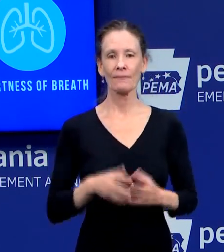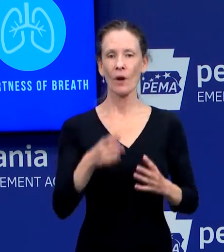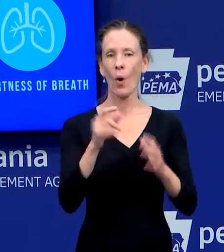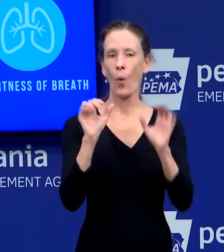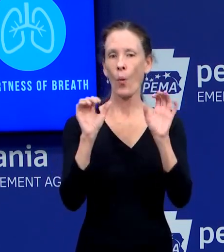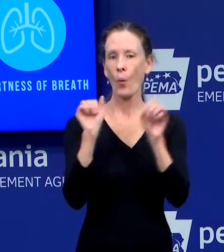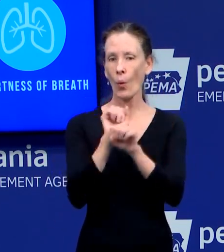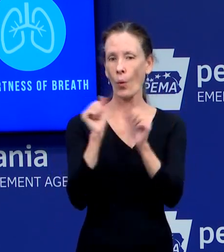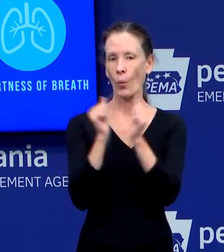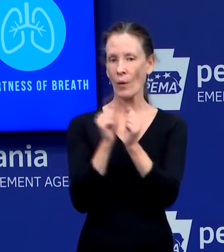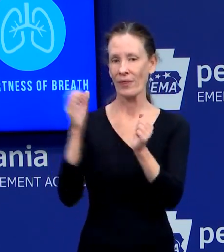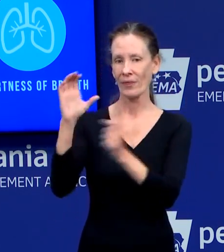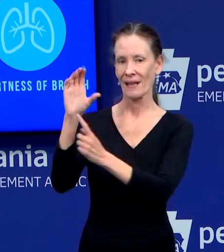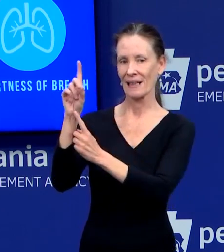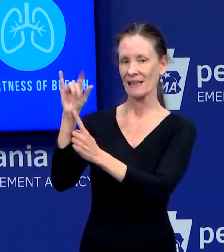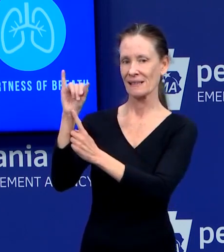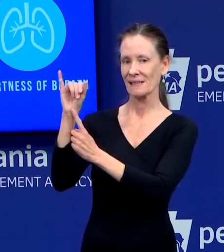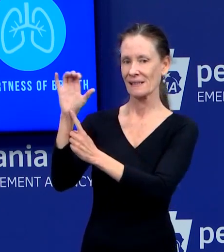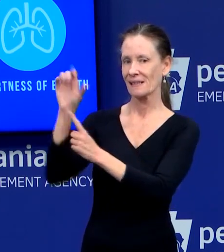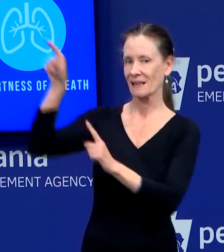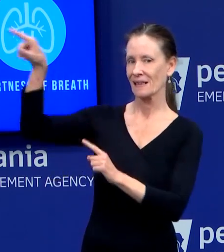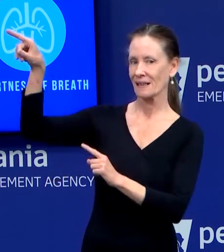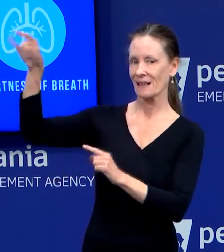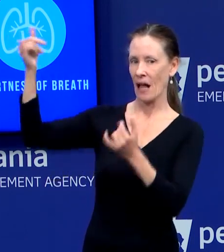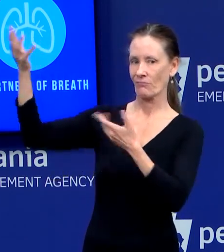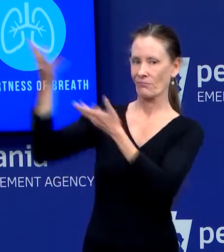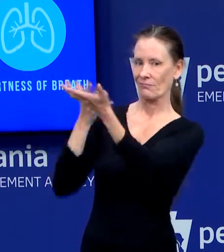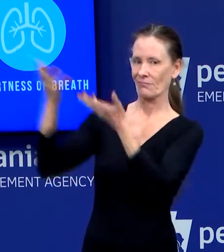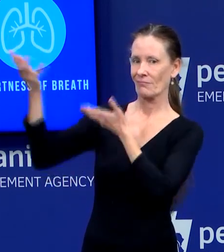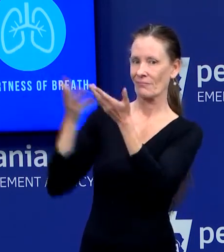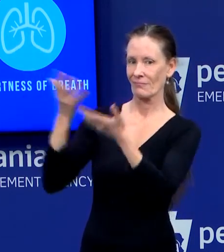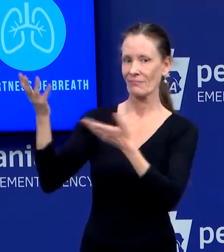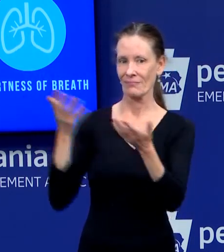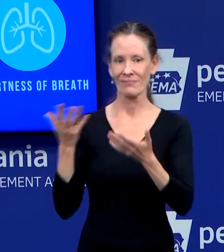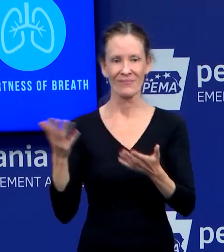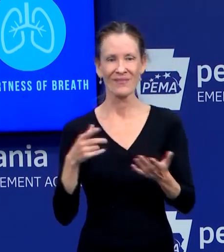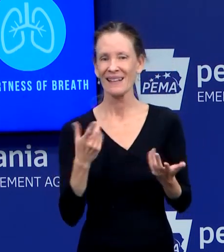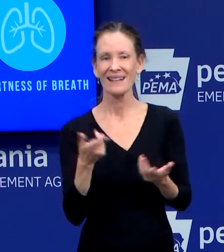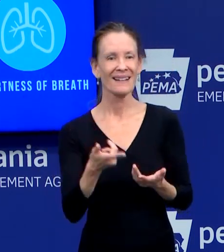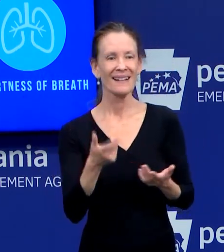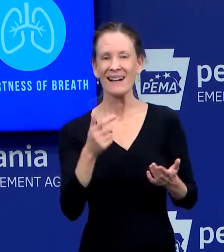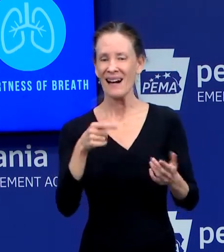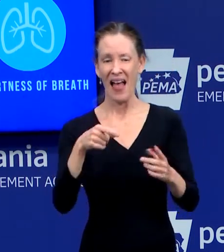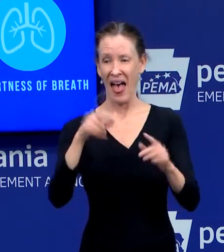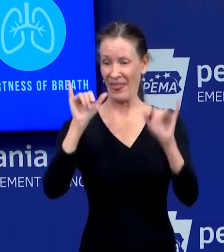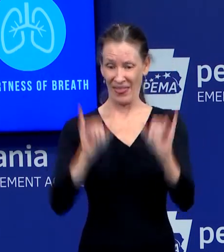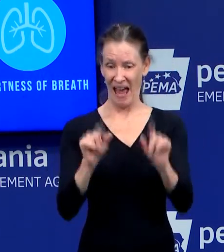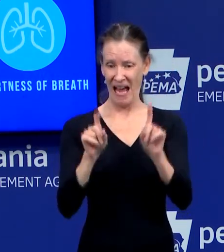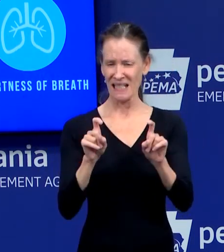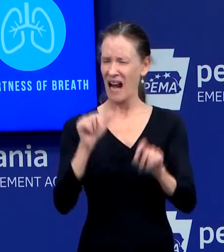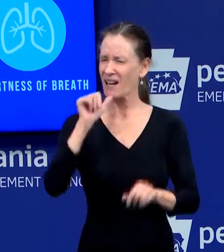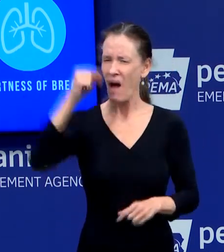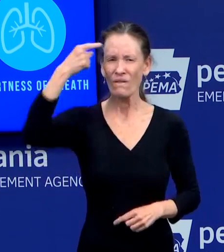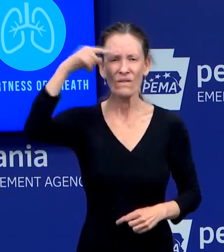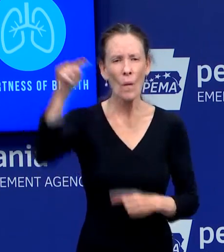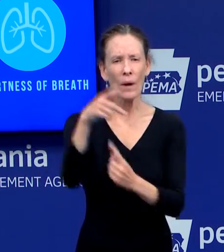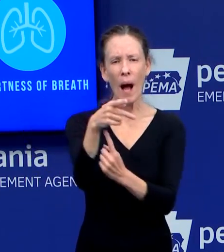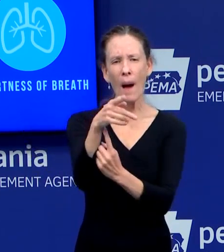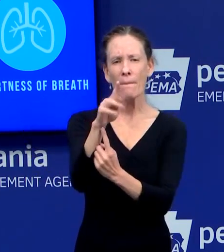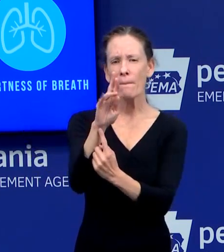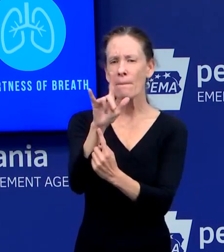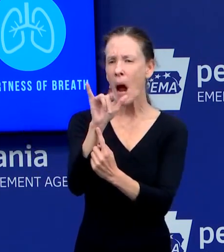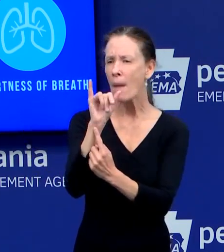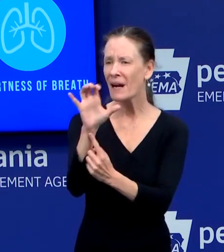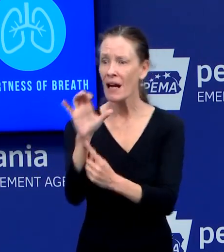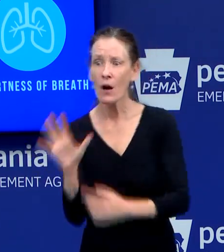aware that population-based testing can exist. That's not their recommendations for, for Pennsylvania at this time. At this time, it might come to that,